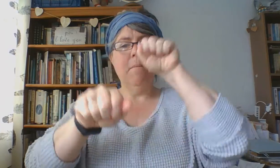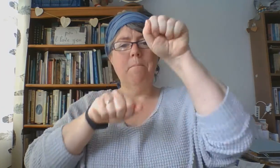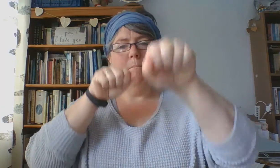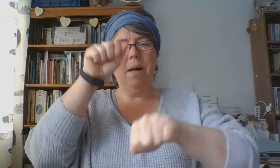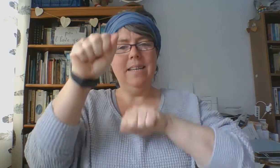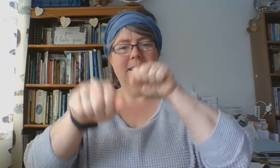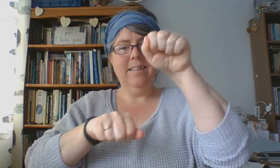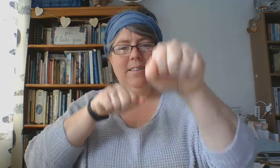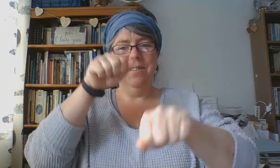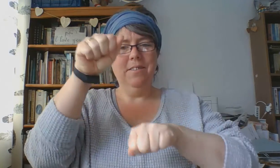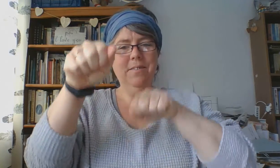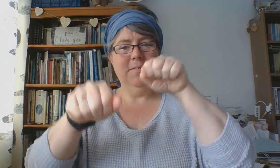Bicycle.